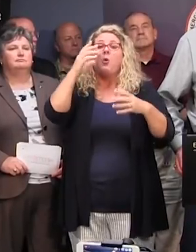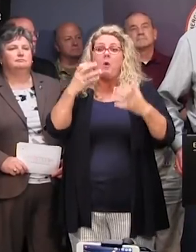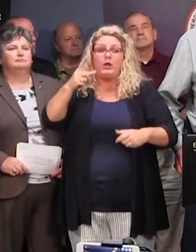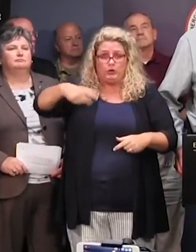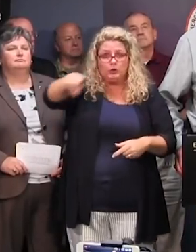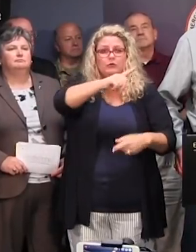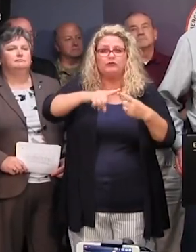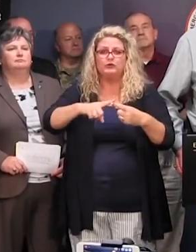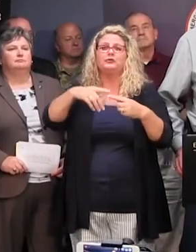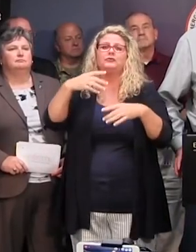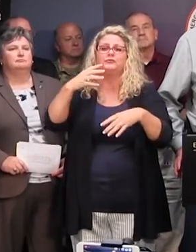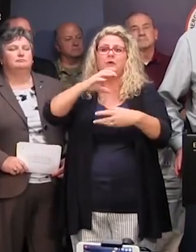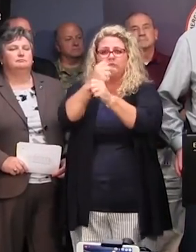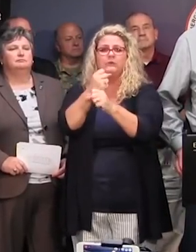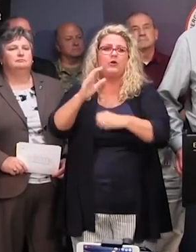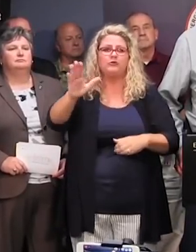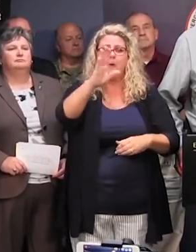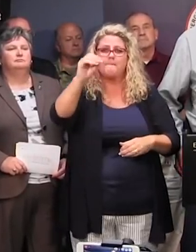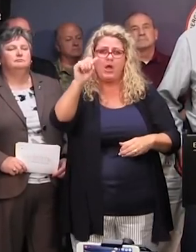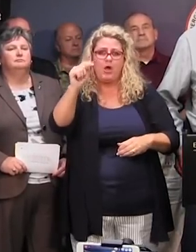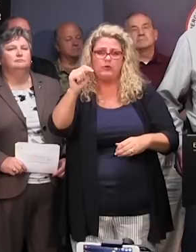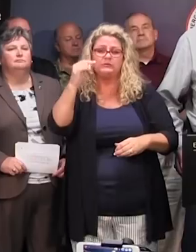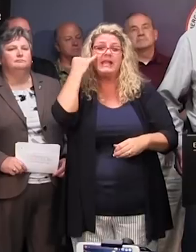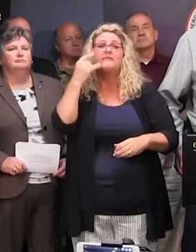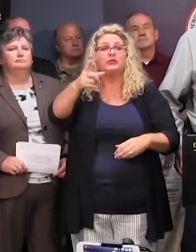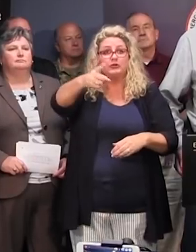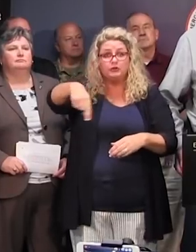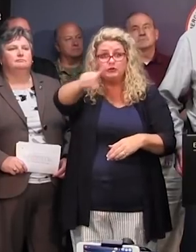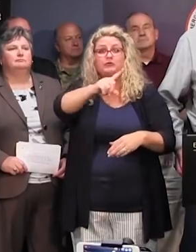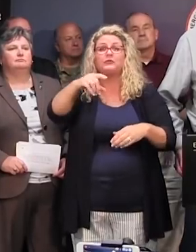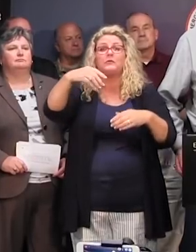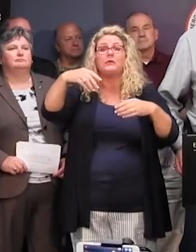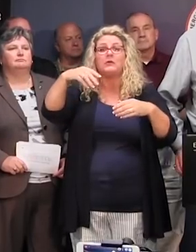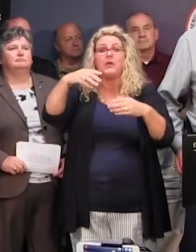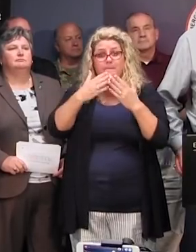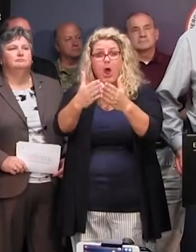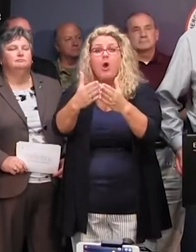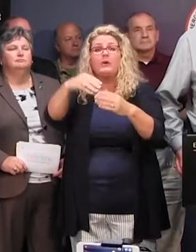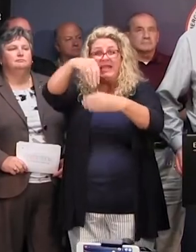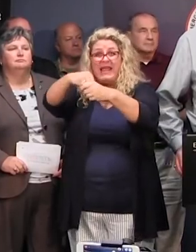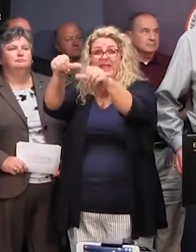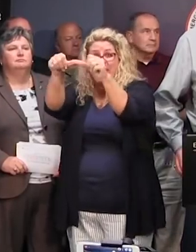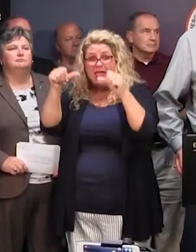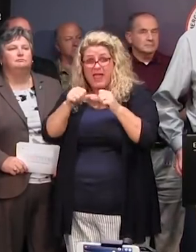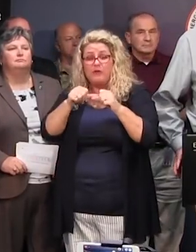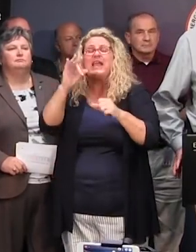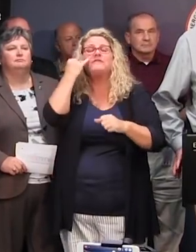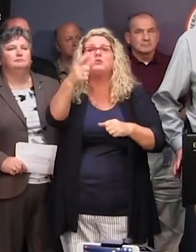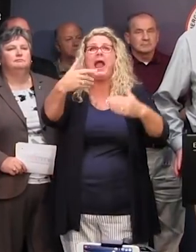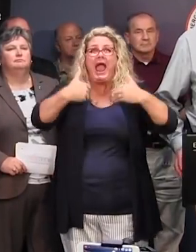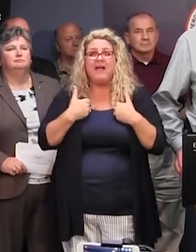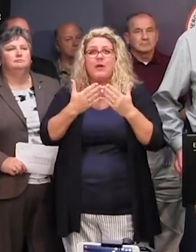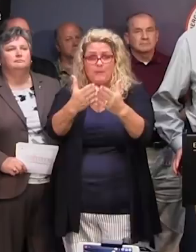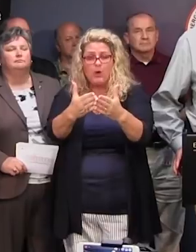storm gets here. Also, if you're a boater and you're in a flood prone area, please refrain from joyriding.